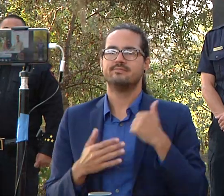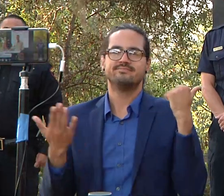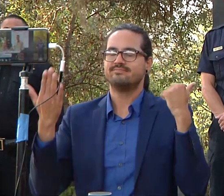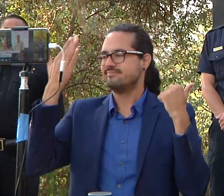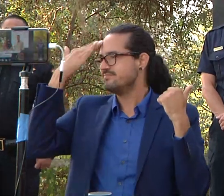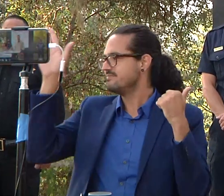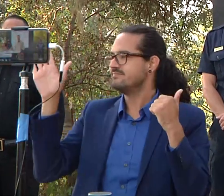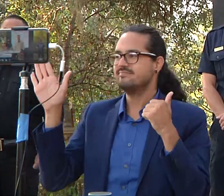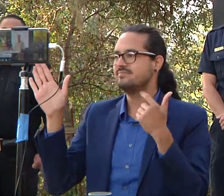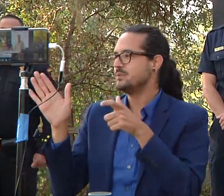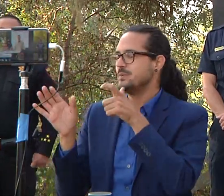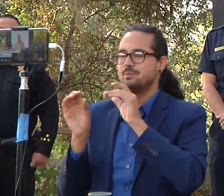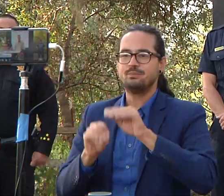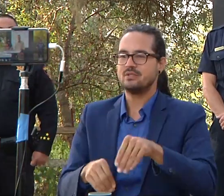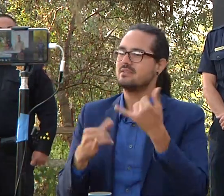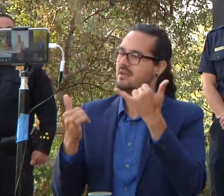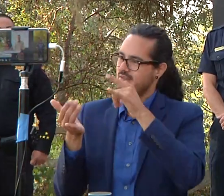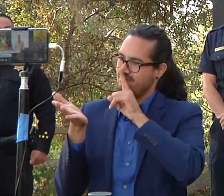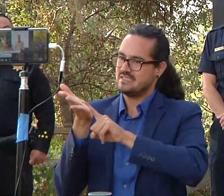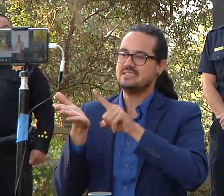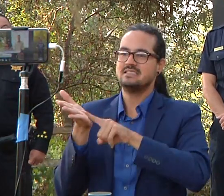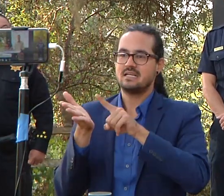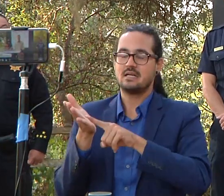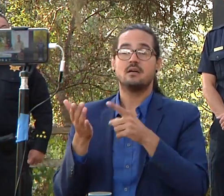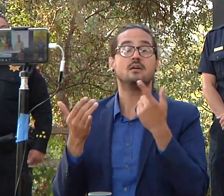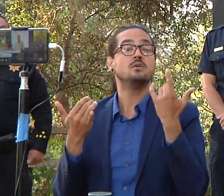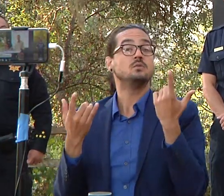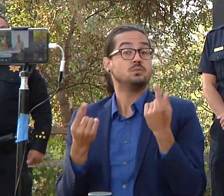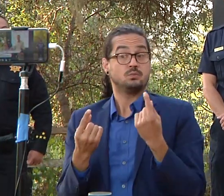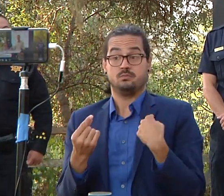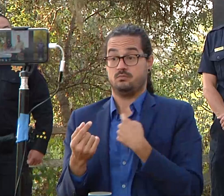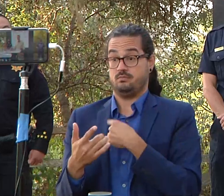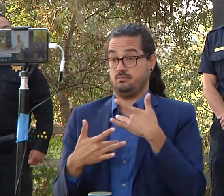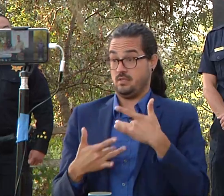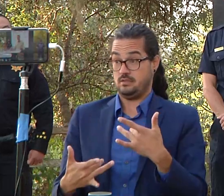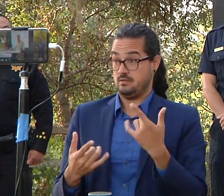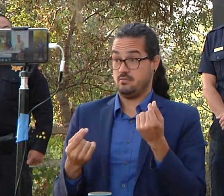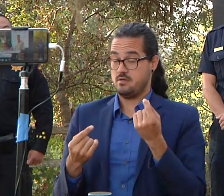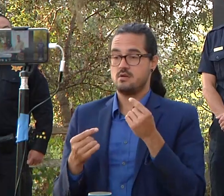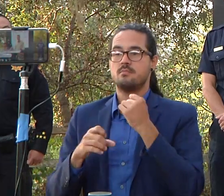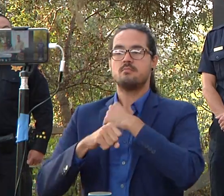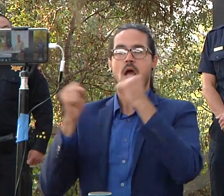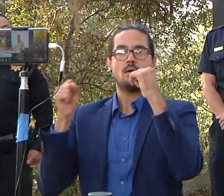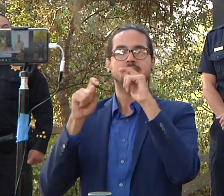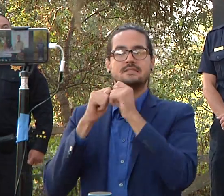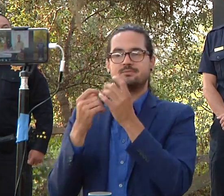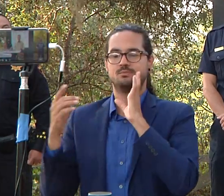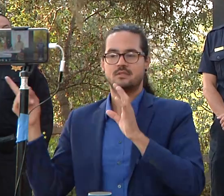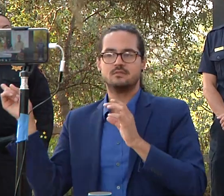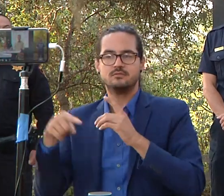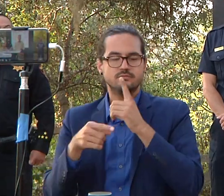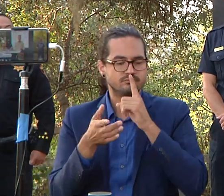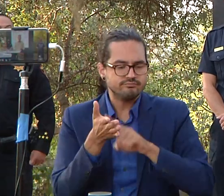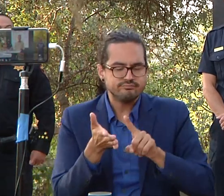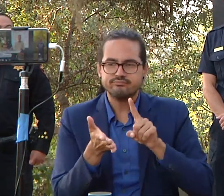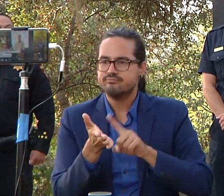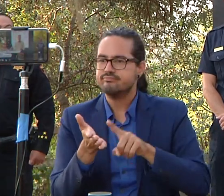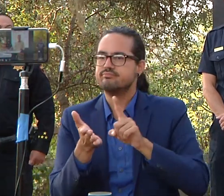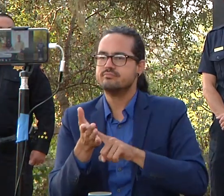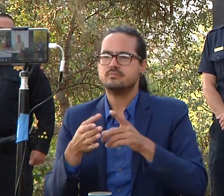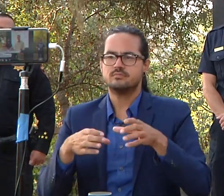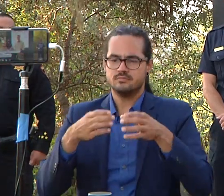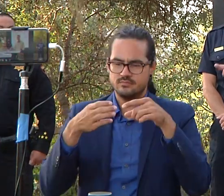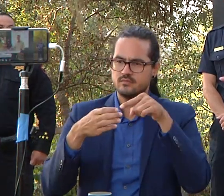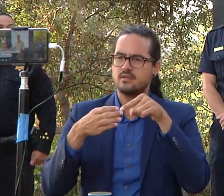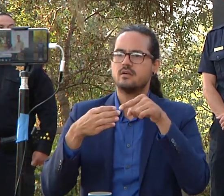but uh typically what we'll do is uh you know our bomb team will do a lot of investigation but at the same time they got to render that device safe so